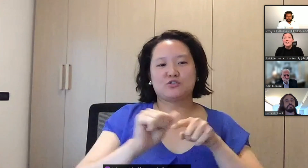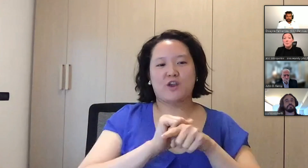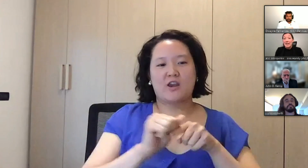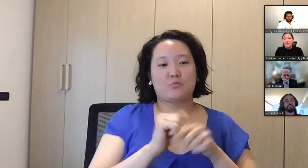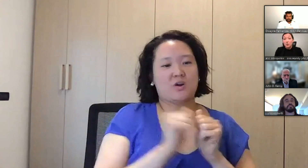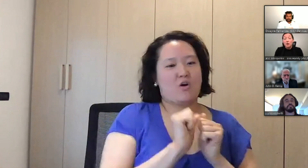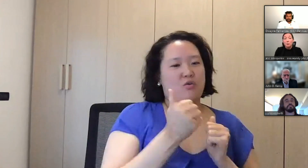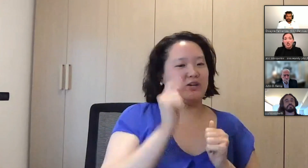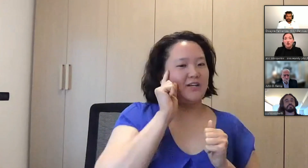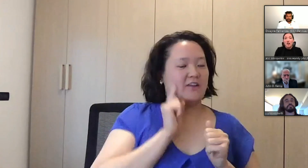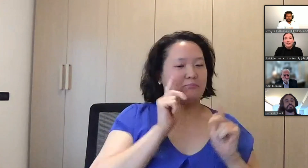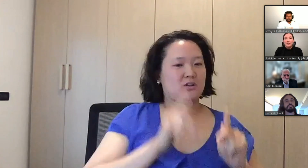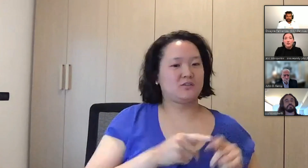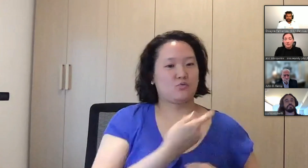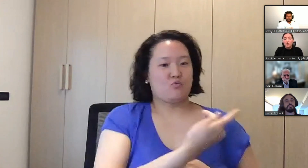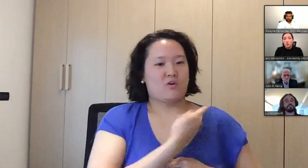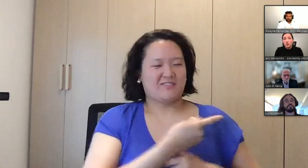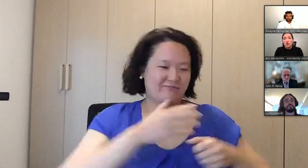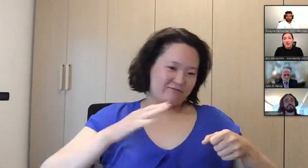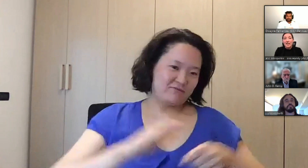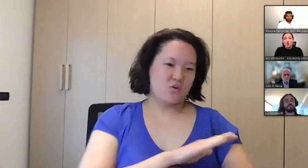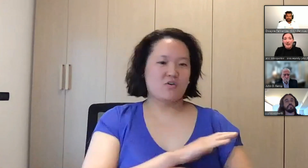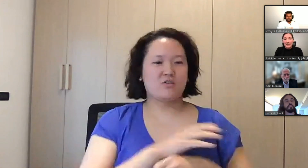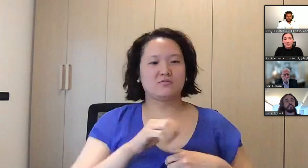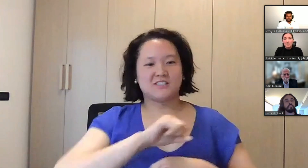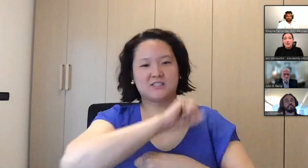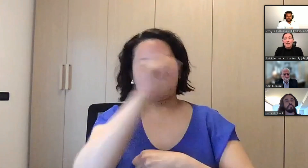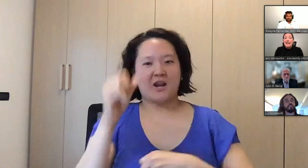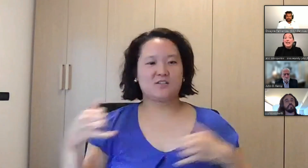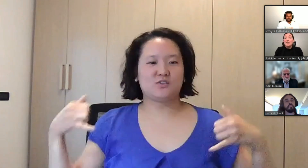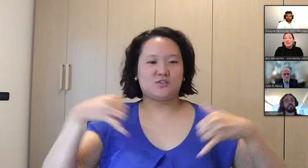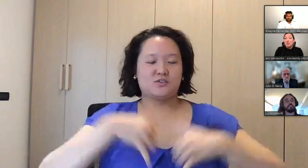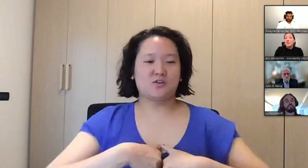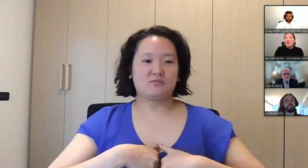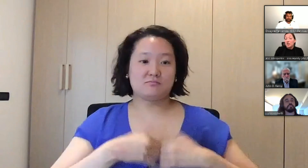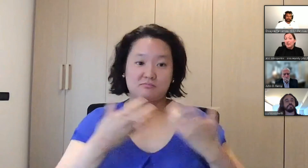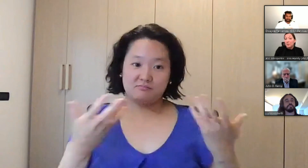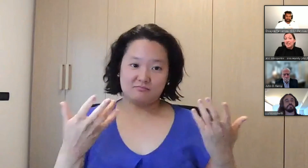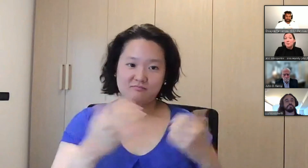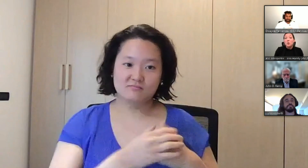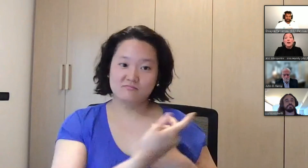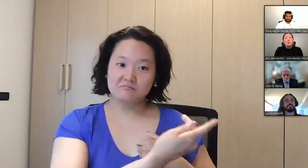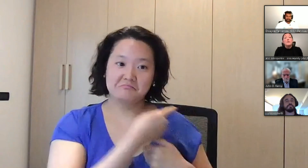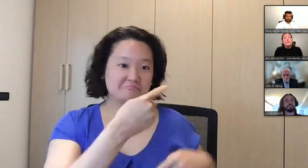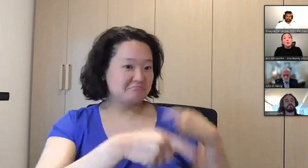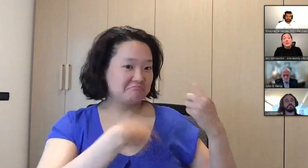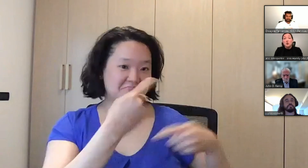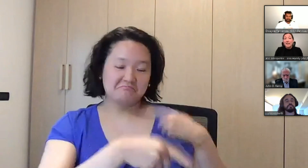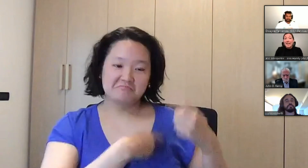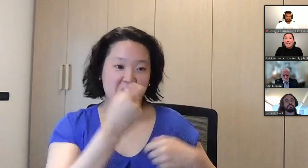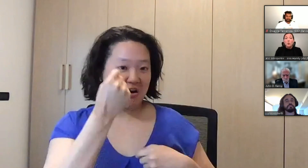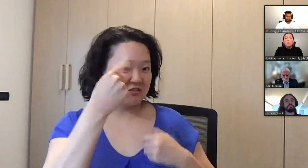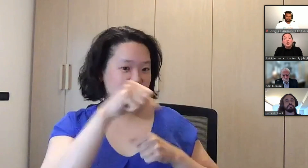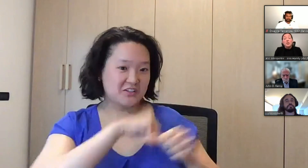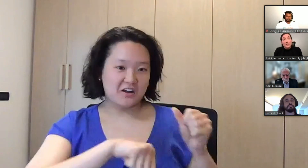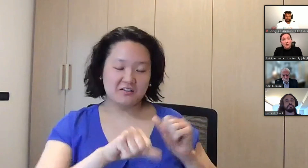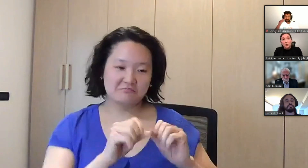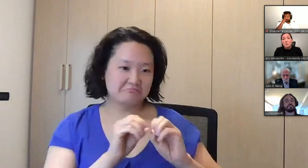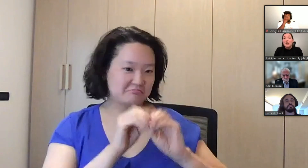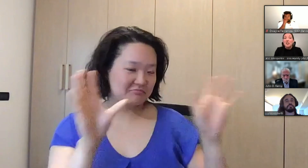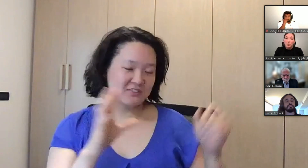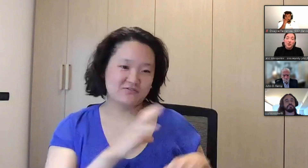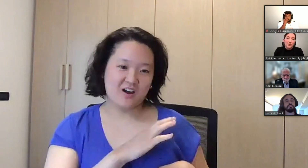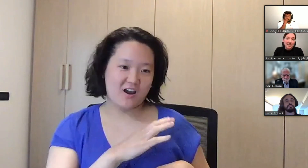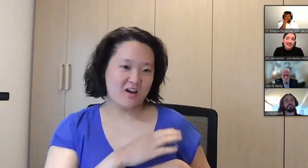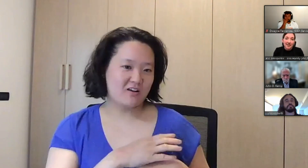wearing a space suit, a pressurized suit during that training. And myself and the other deaf participant were able to fully communicate when we were in the